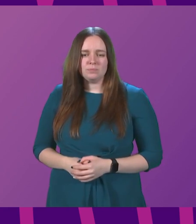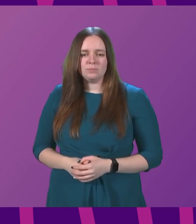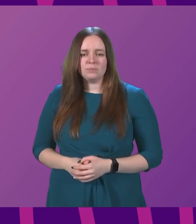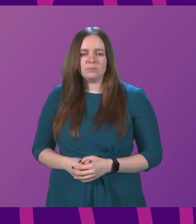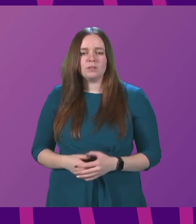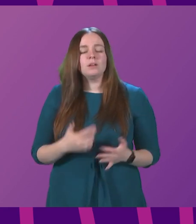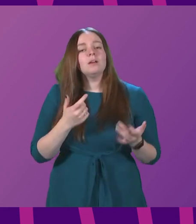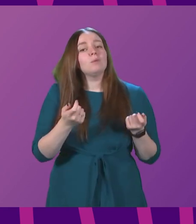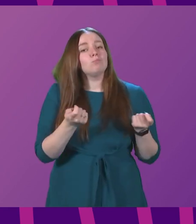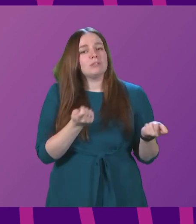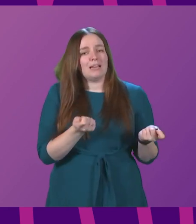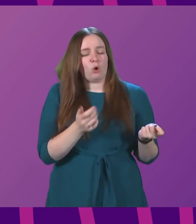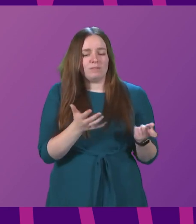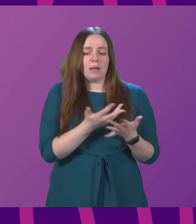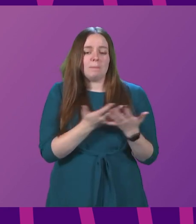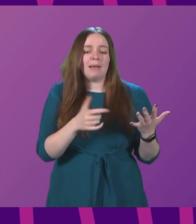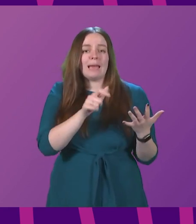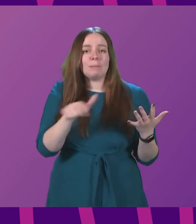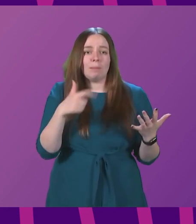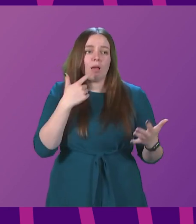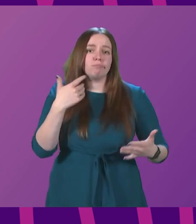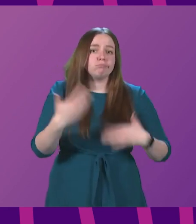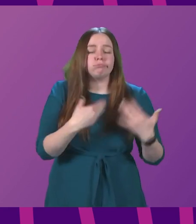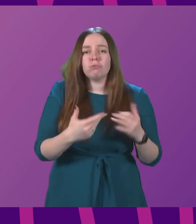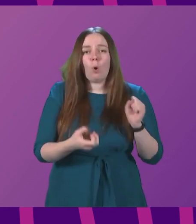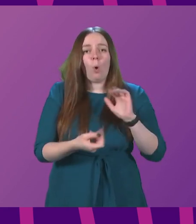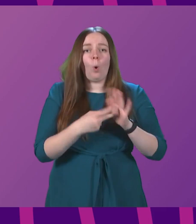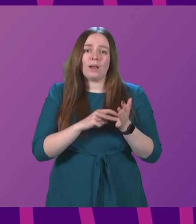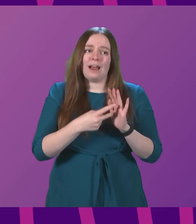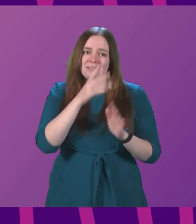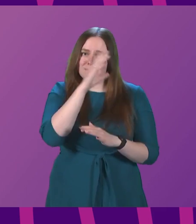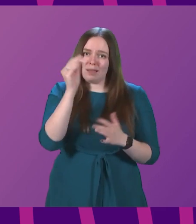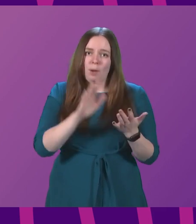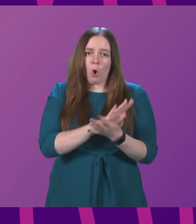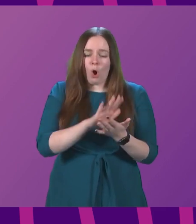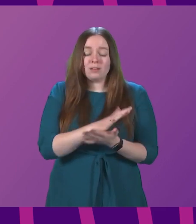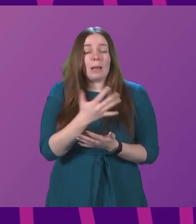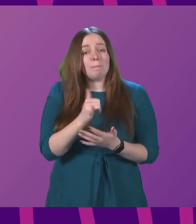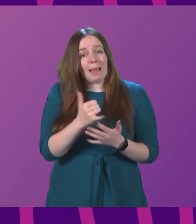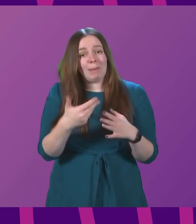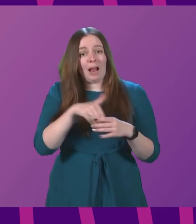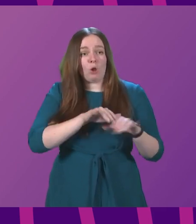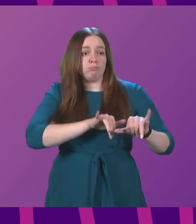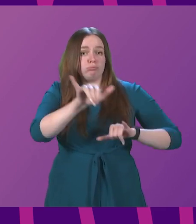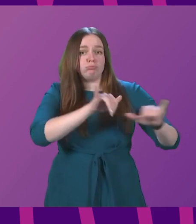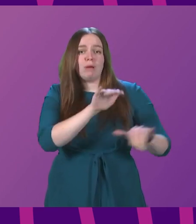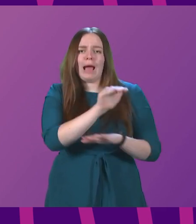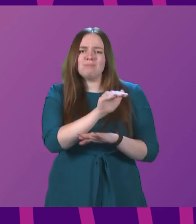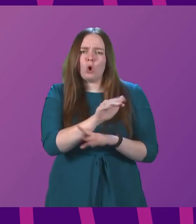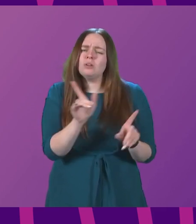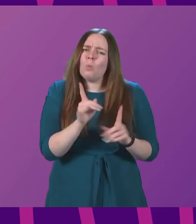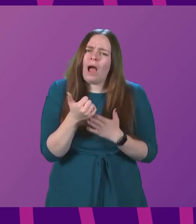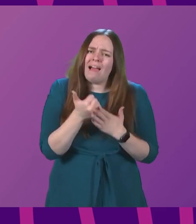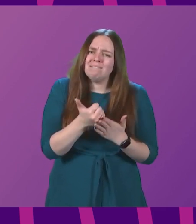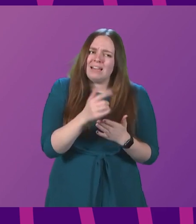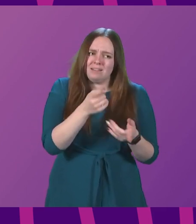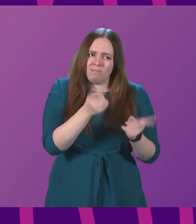Presenting Officer, many people are planning ahead and organising their summer holiday, which may include travelling abroad. What advice can the First